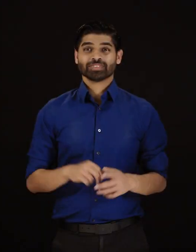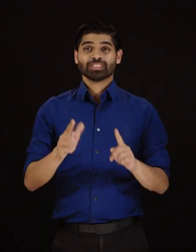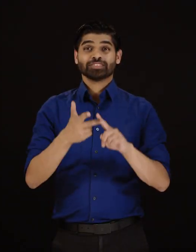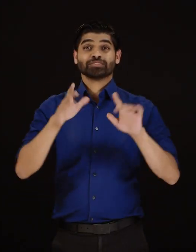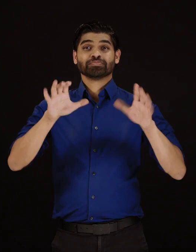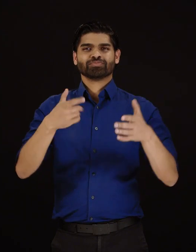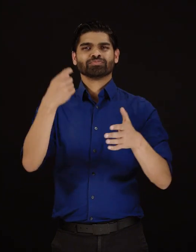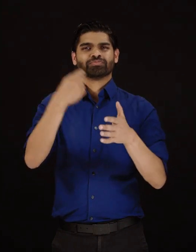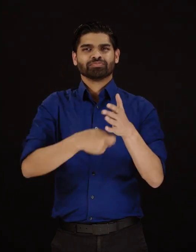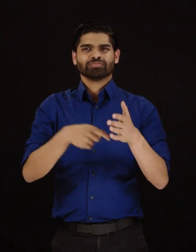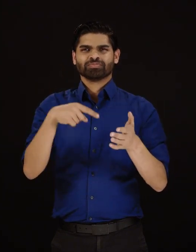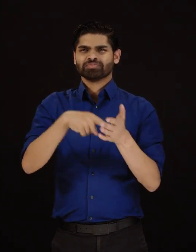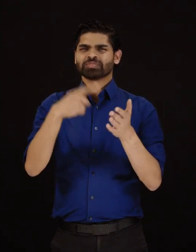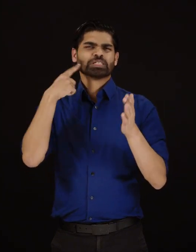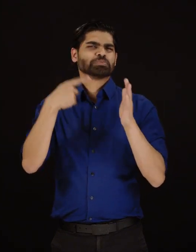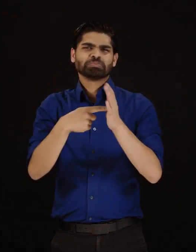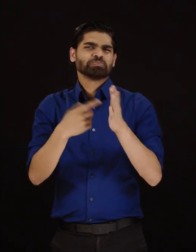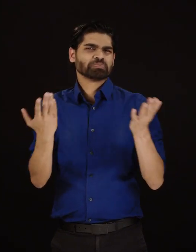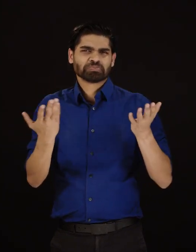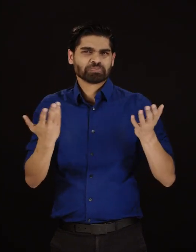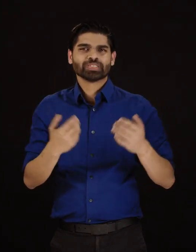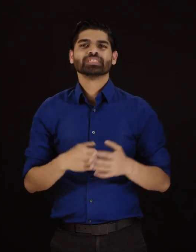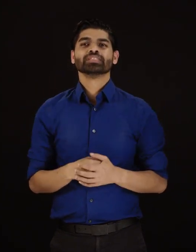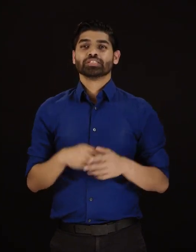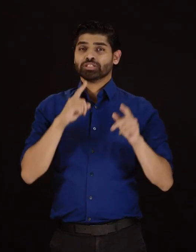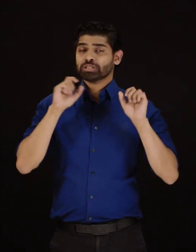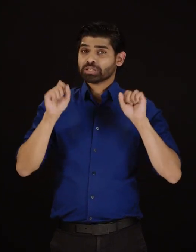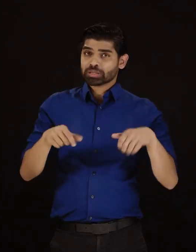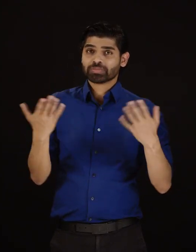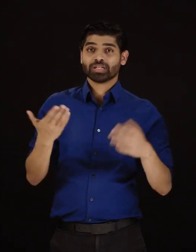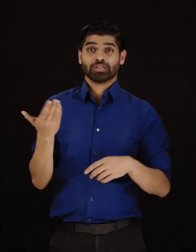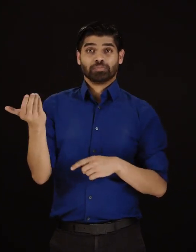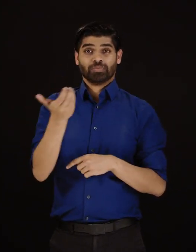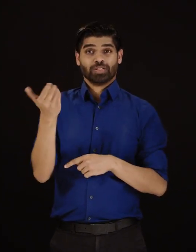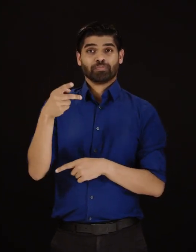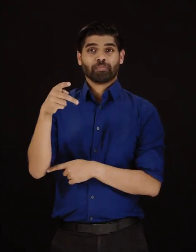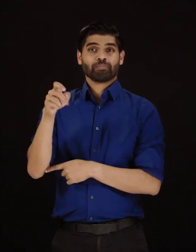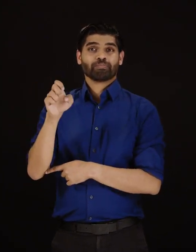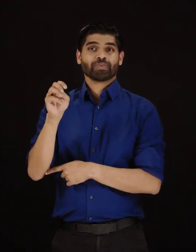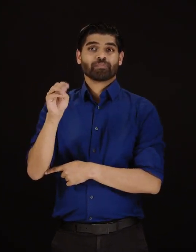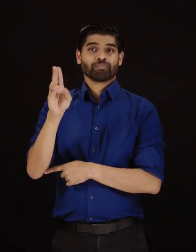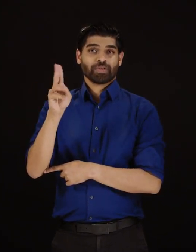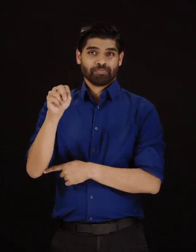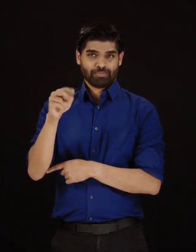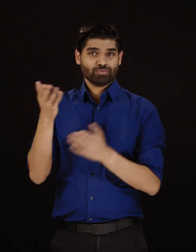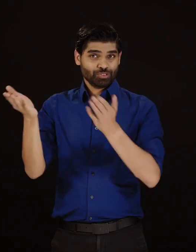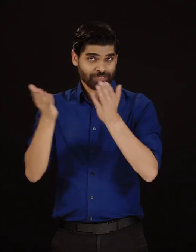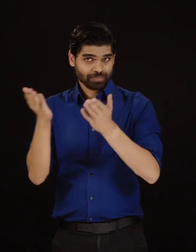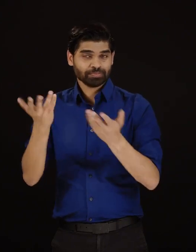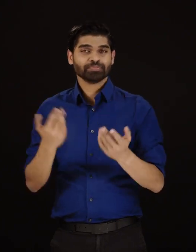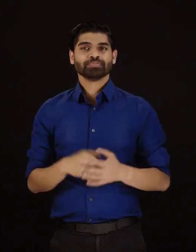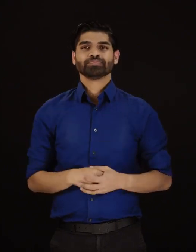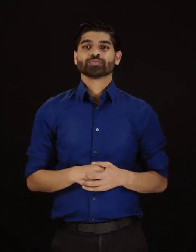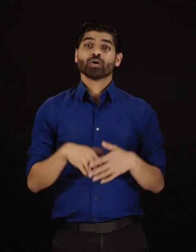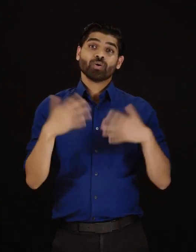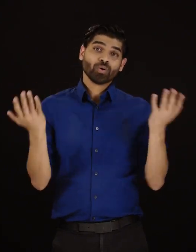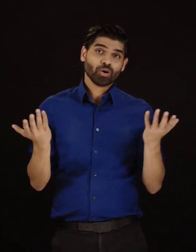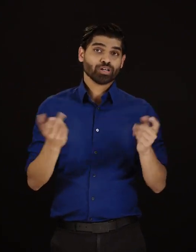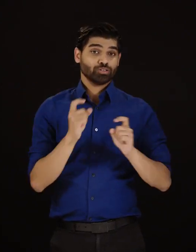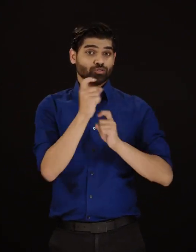Examples of these third-party charges include mobile premium services and or donations made via text message to the Red